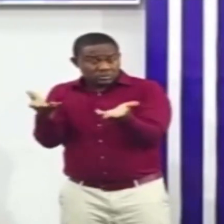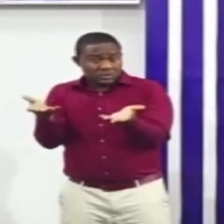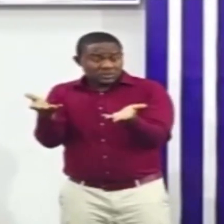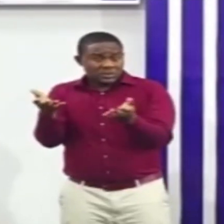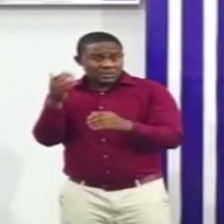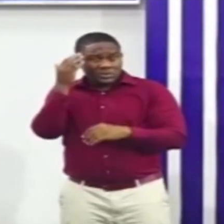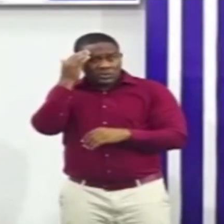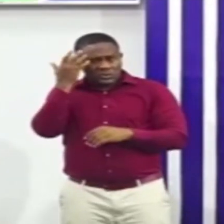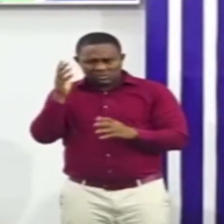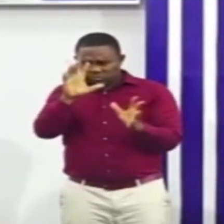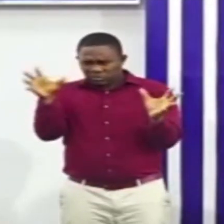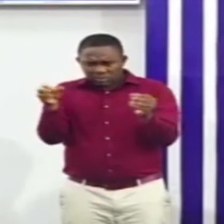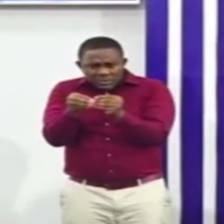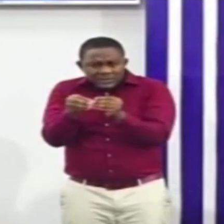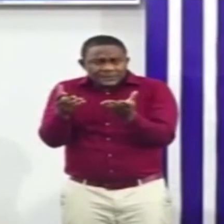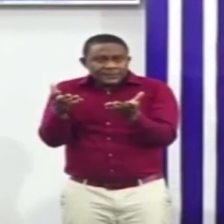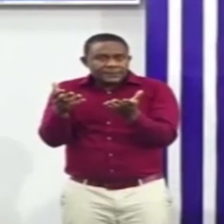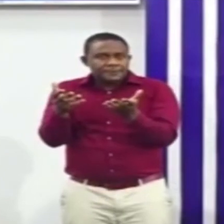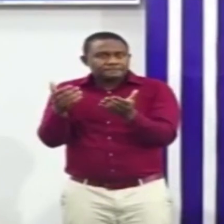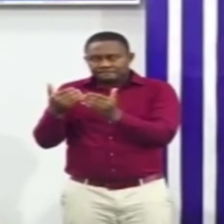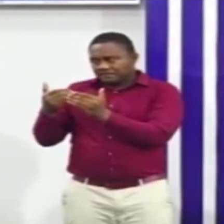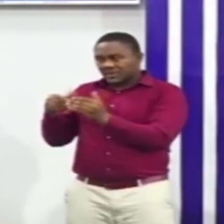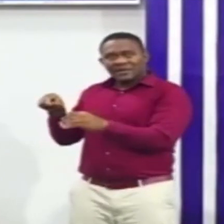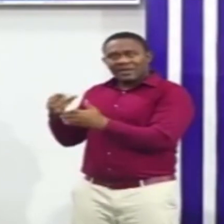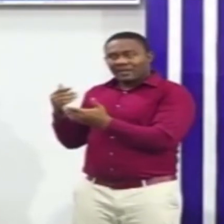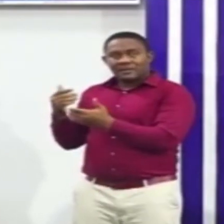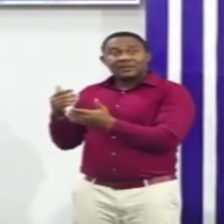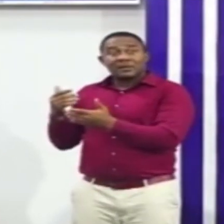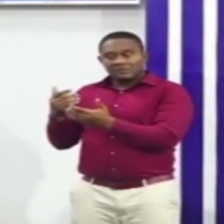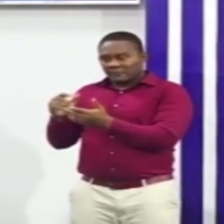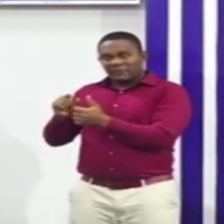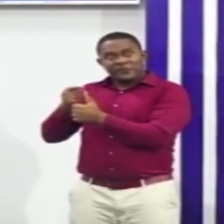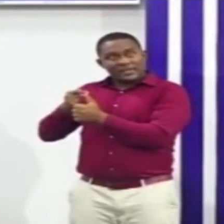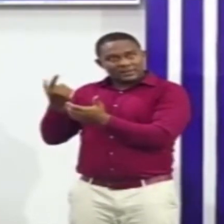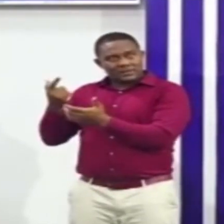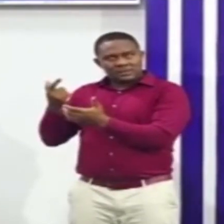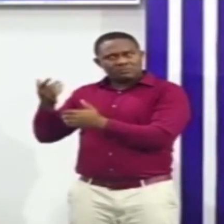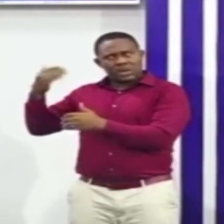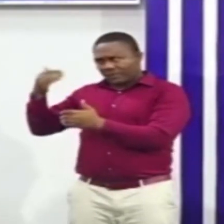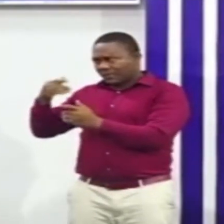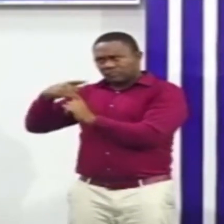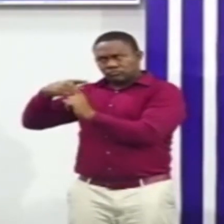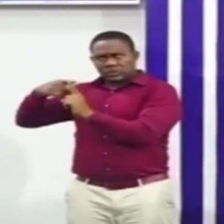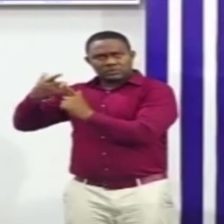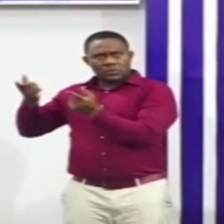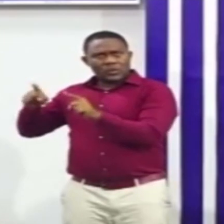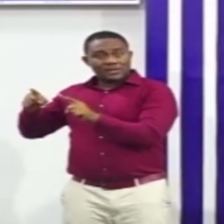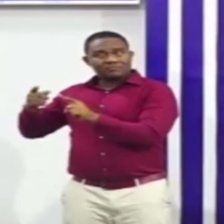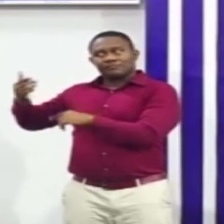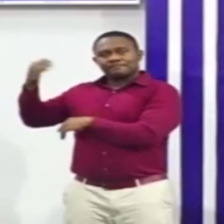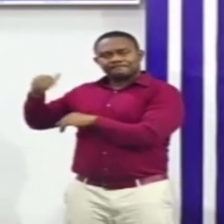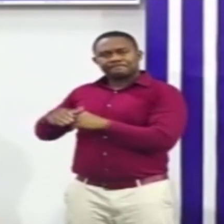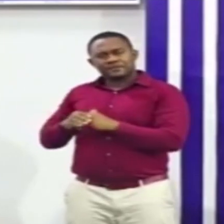usual, covers all cases that are closed since the first case was recorded. Out of this number, a